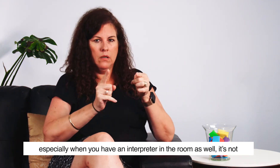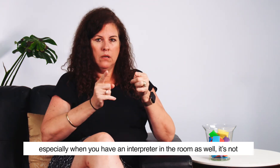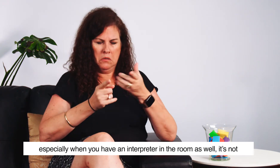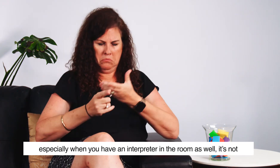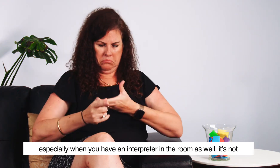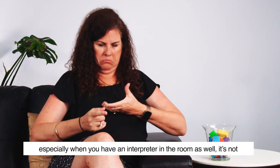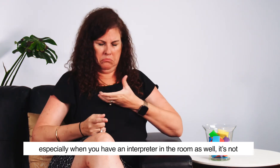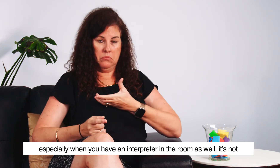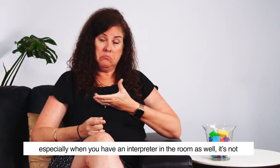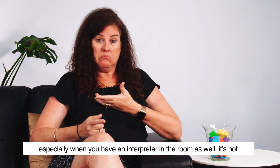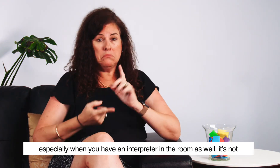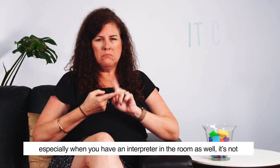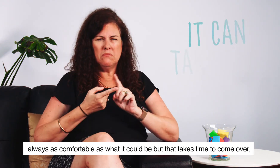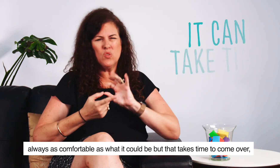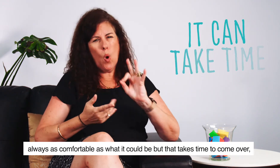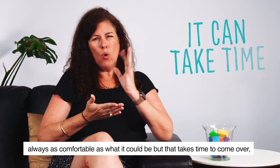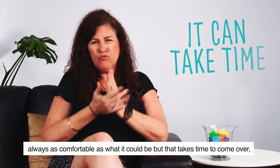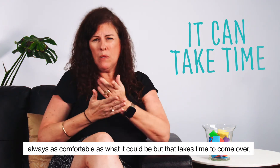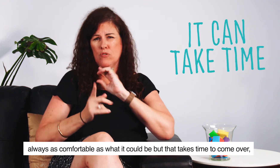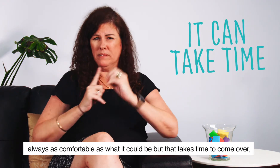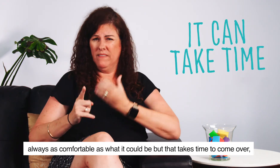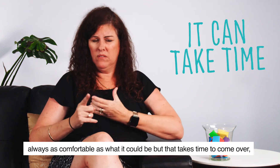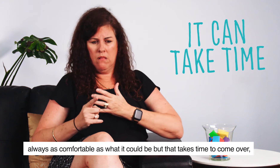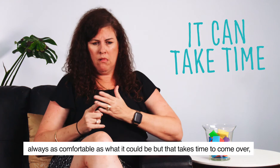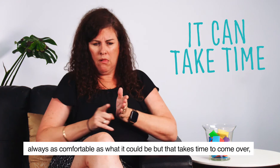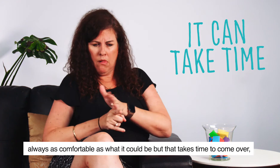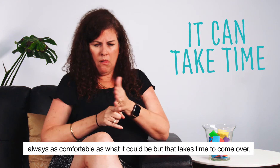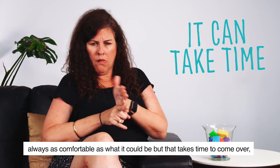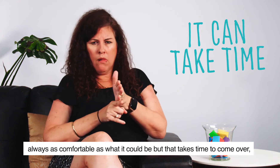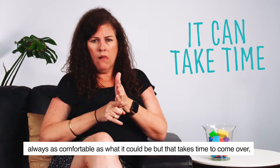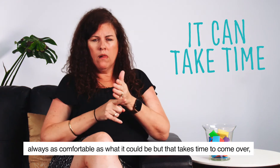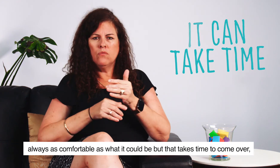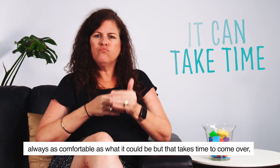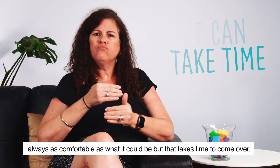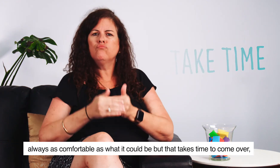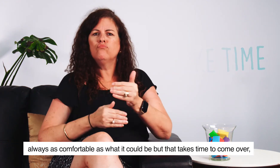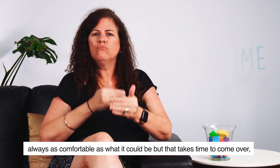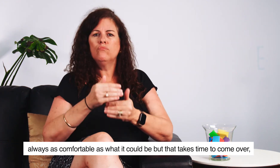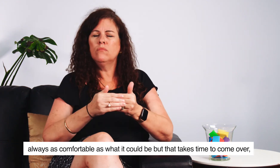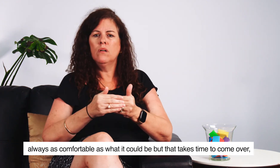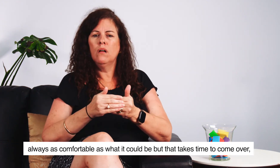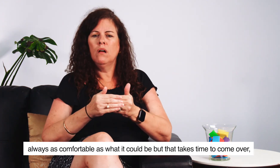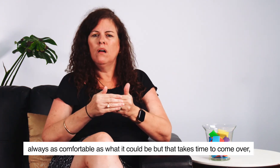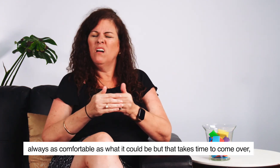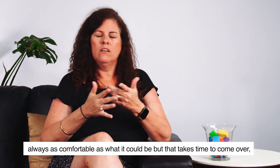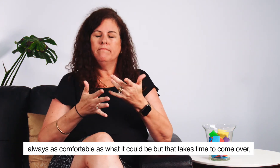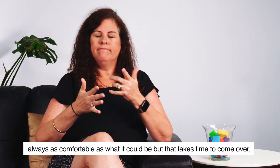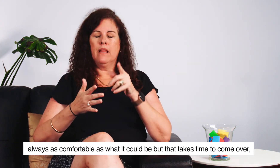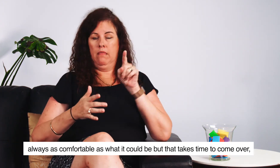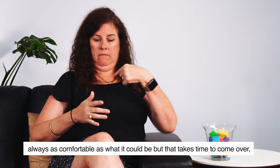interpreter in the room as well there. It's not always as comfortable as what it could be, but that takes time to come